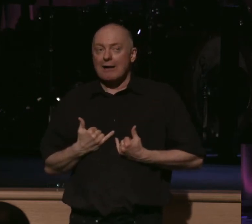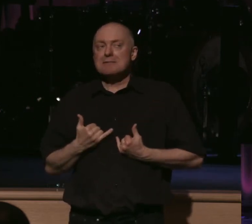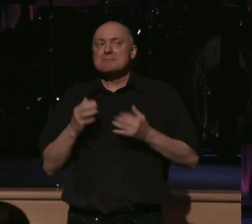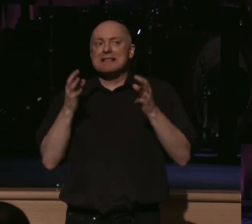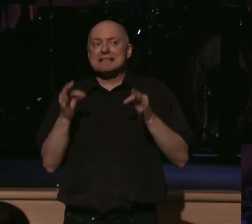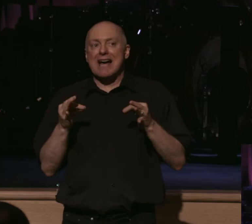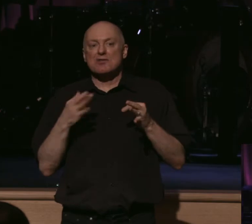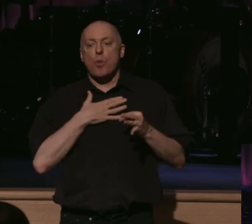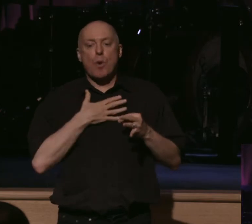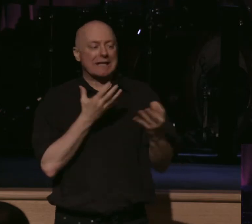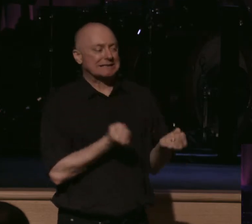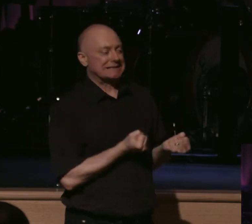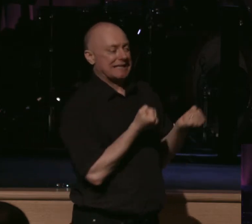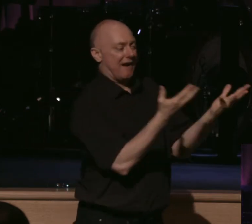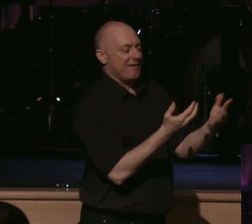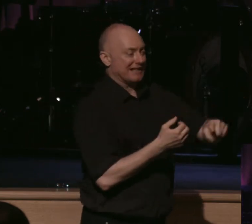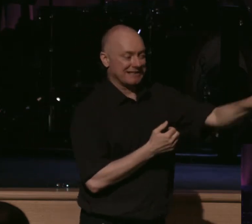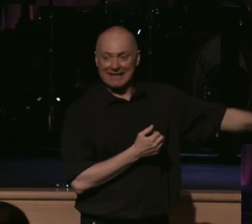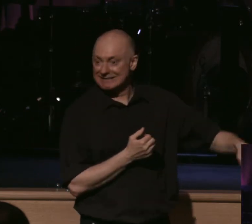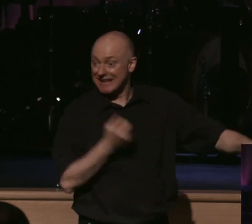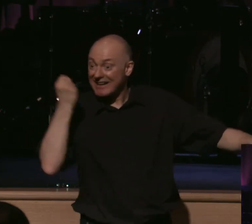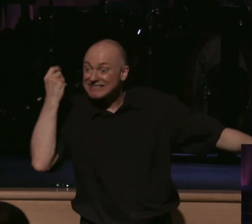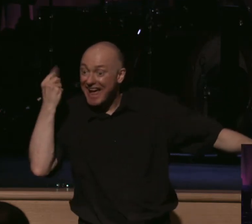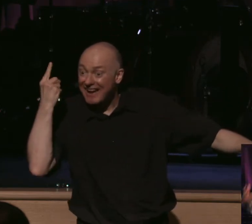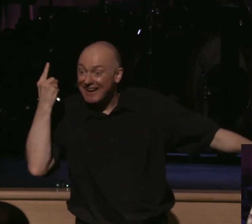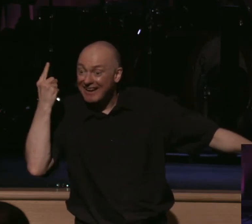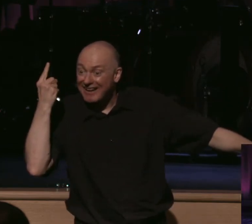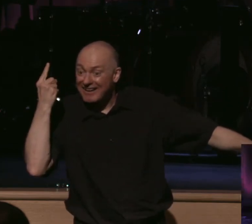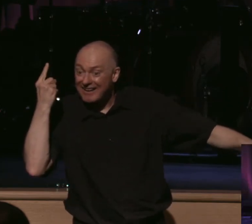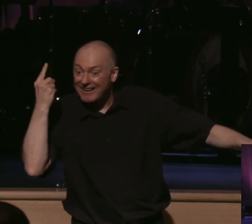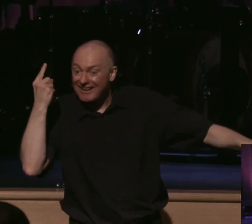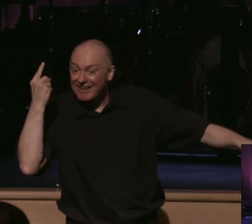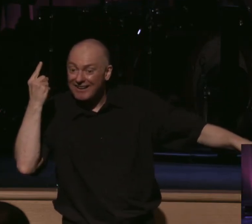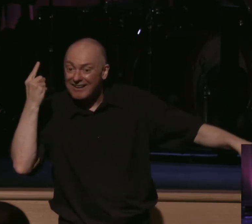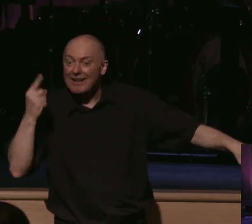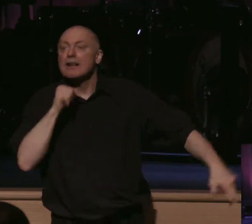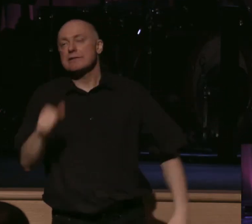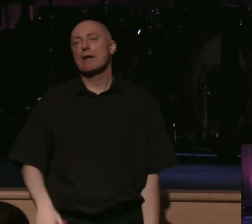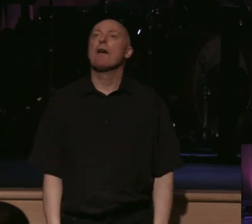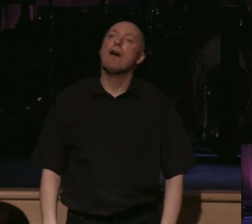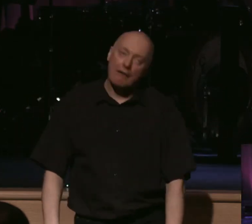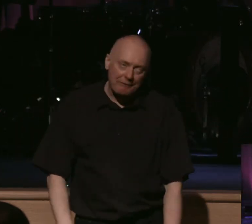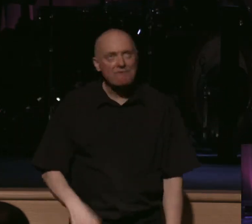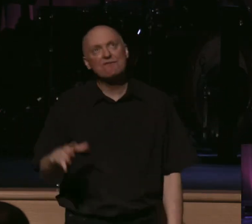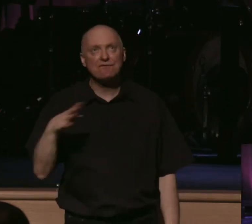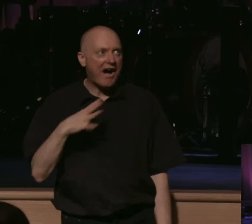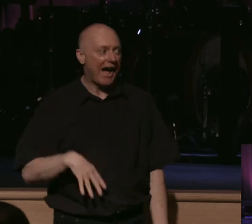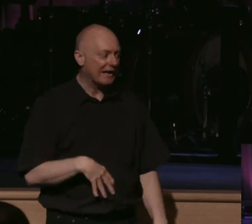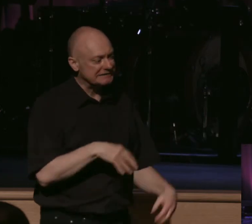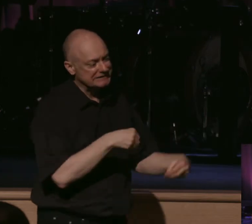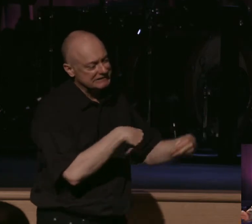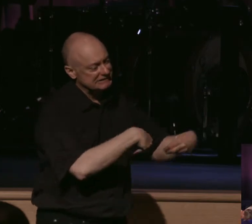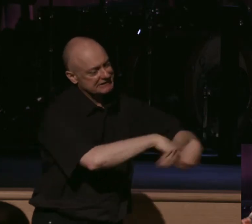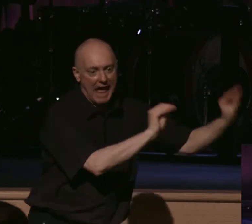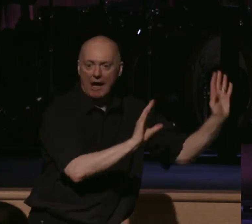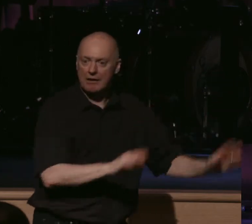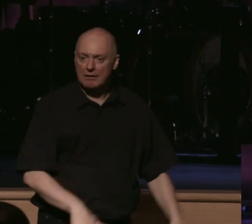sacrifice. Don't you see? But it's not a sacrifice of like, oh, fine, I'll do it. Like a kid, hey, can you empty the dishwasher?